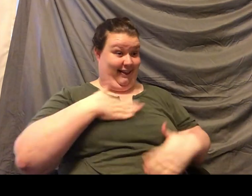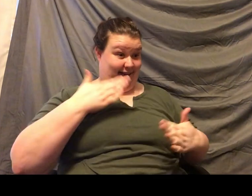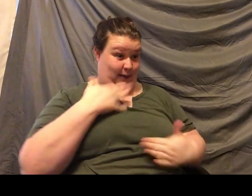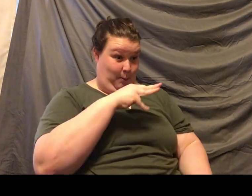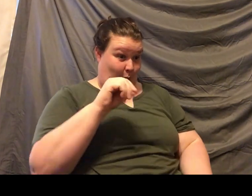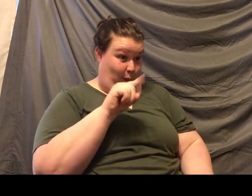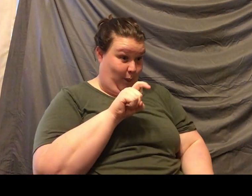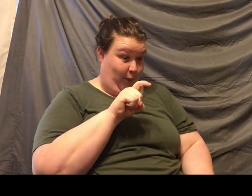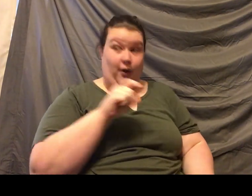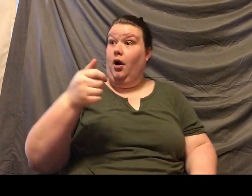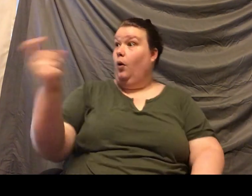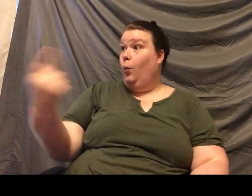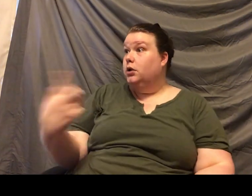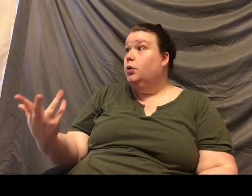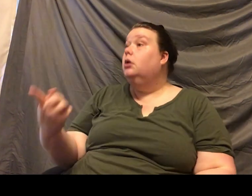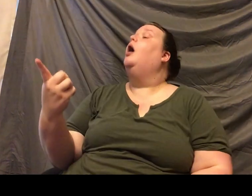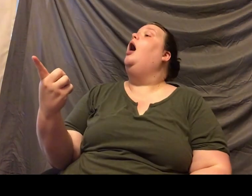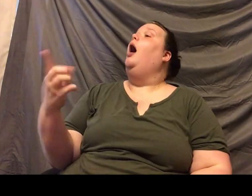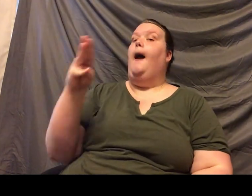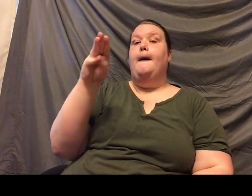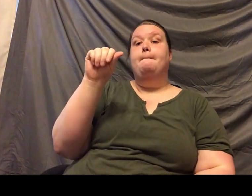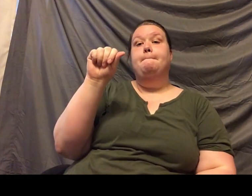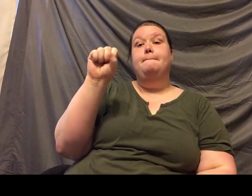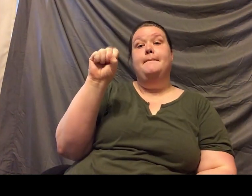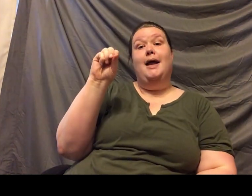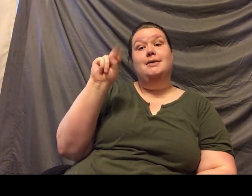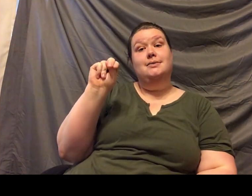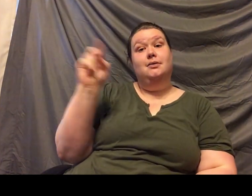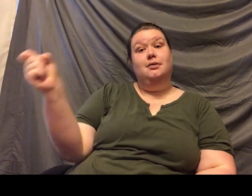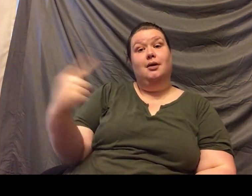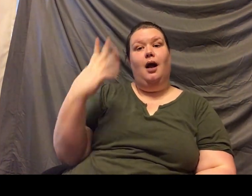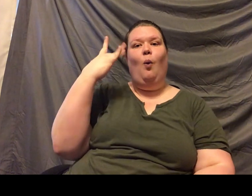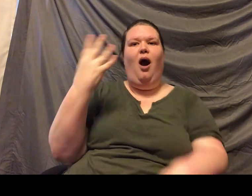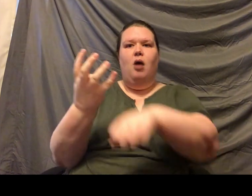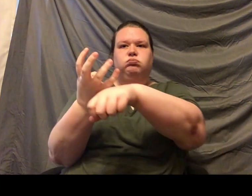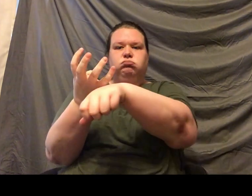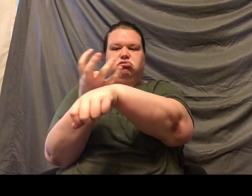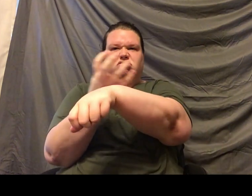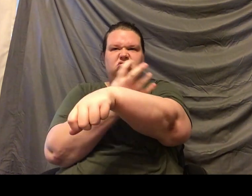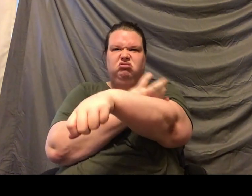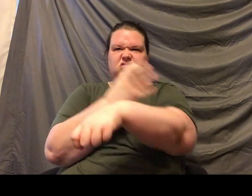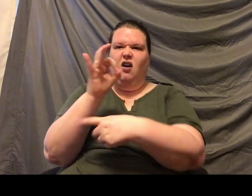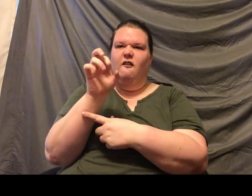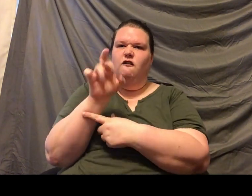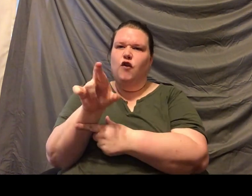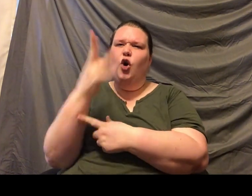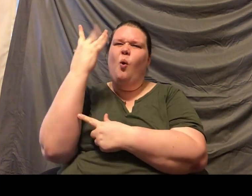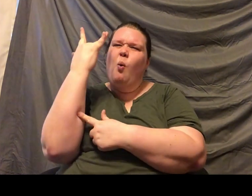Do we have another question? We do. Mason wants to know why they have so much fur if they live in the rainforest and what their fur feels like. That's